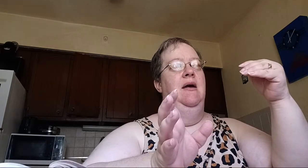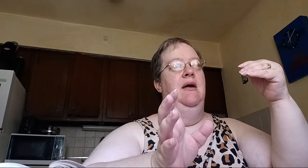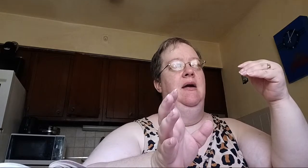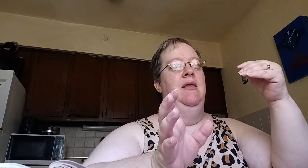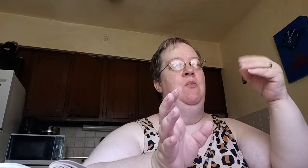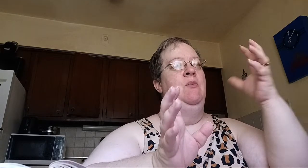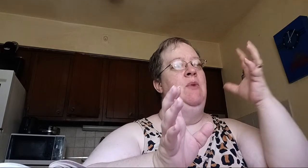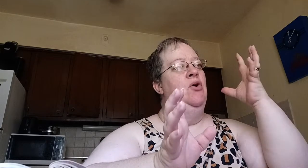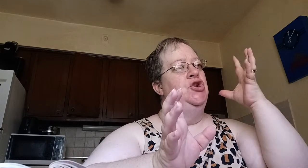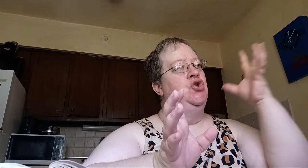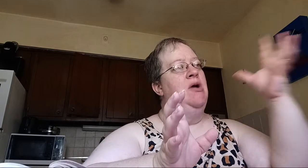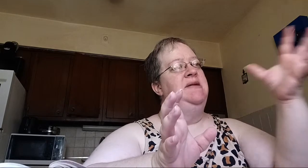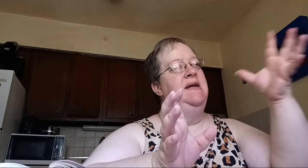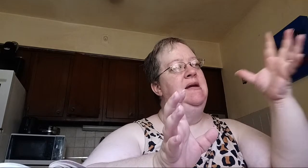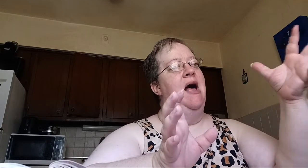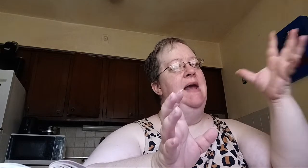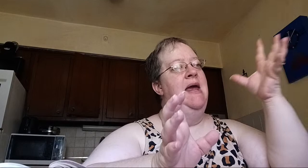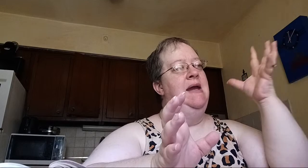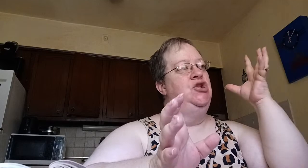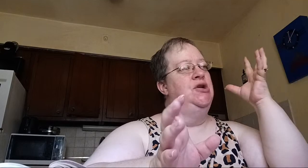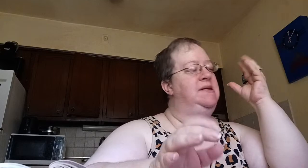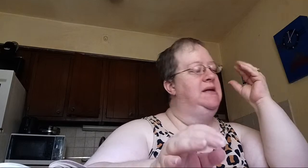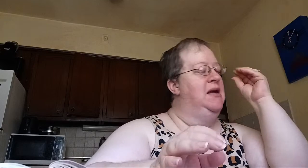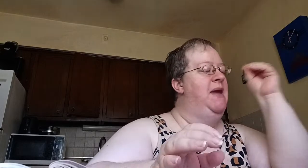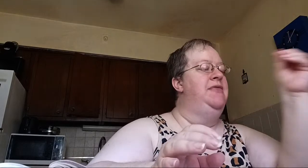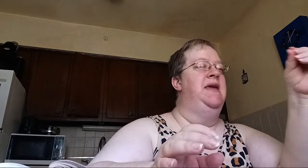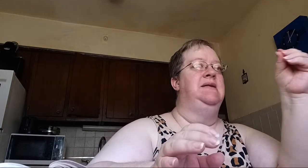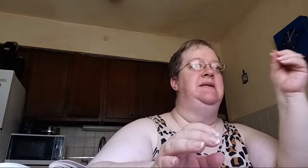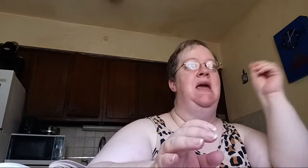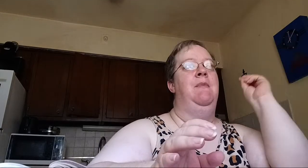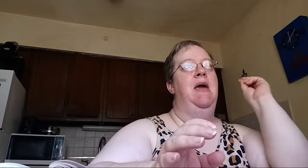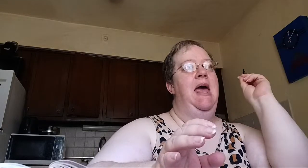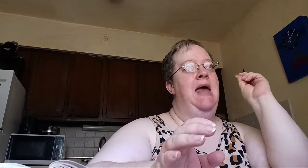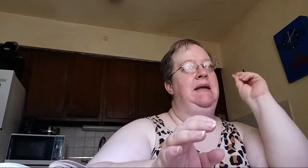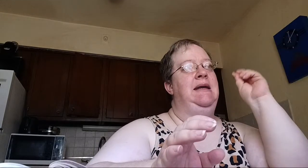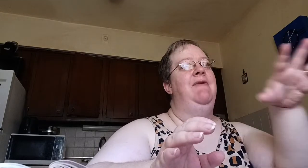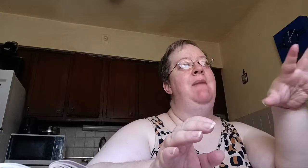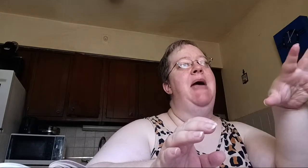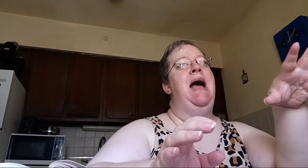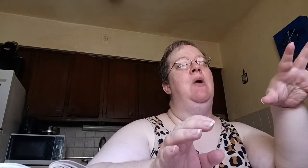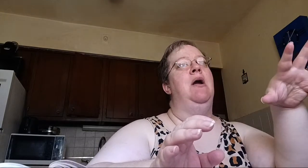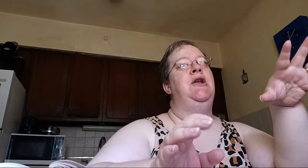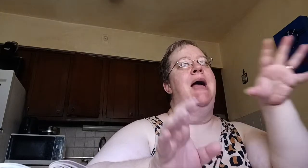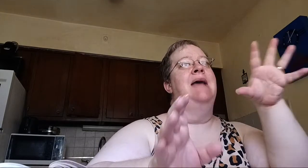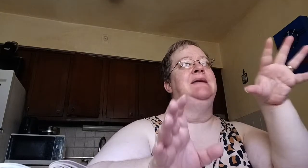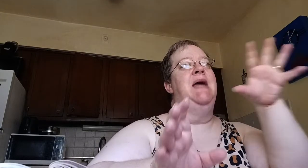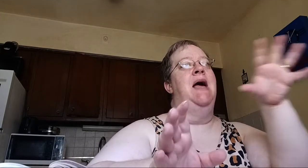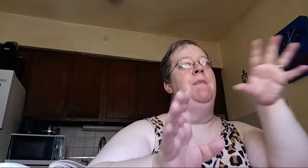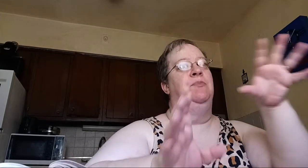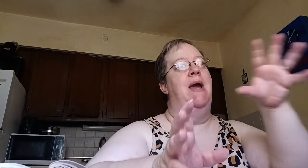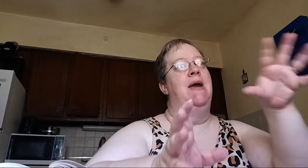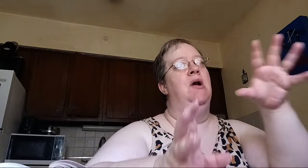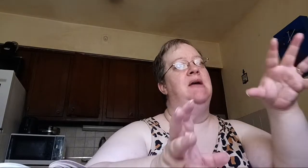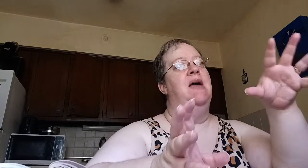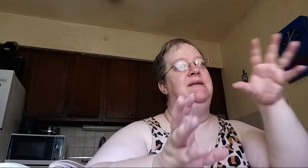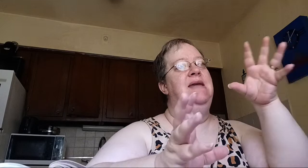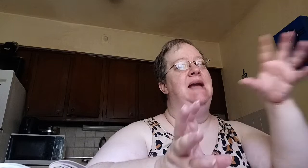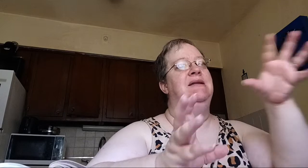That when we learn to trust in God and just commit things to him and give him our, you know, ask him to help us prioritize the activities